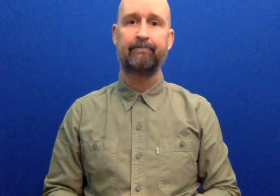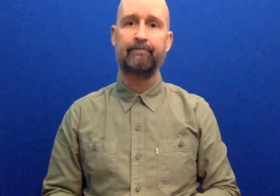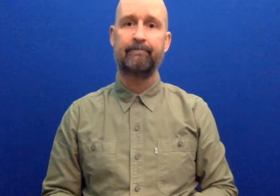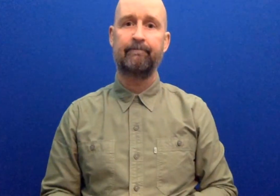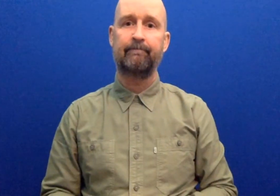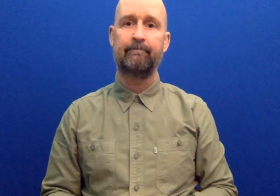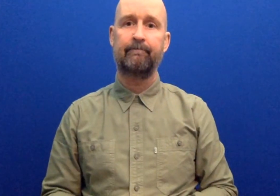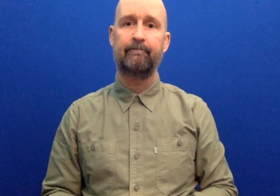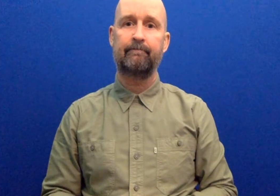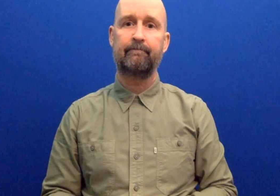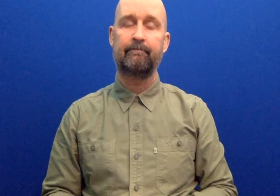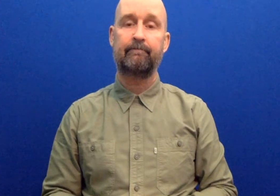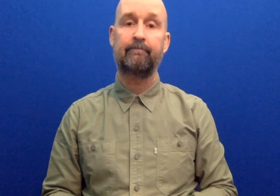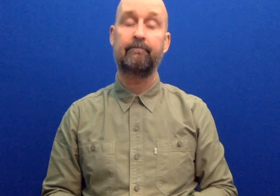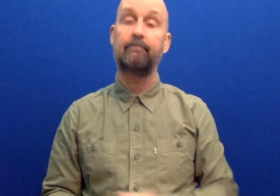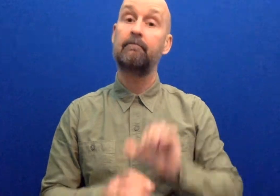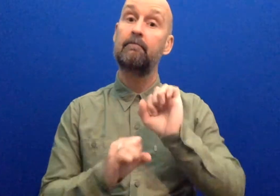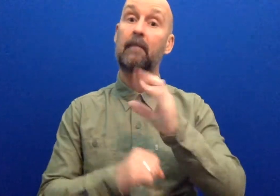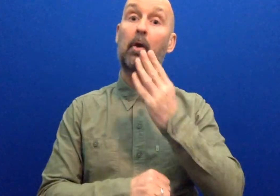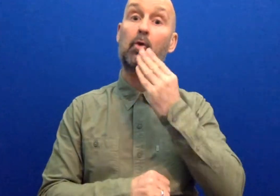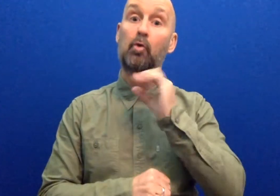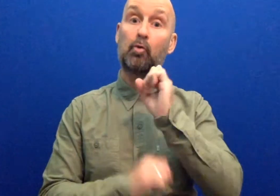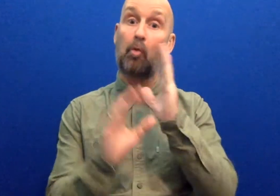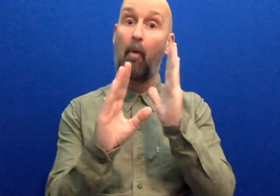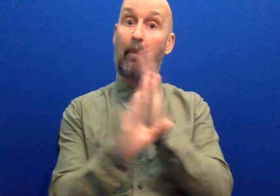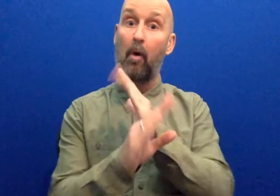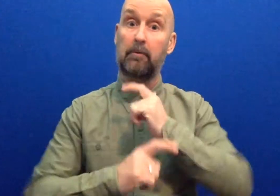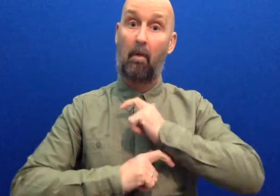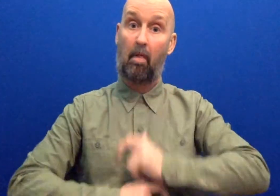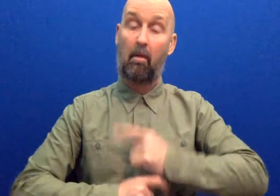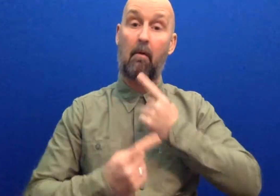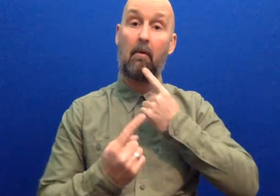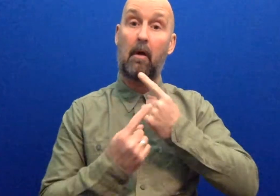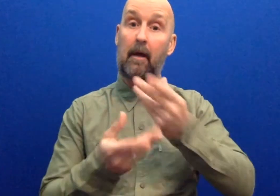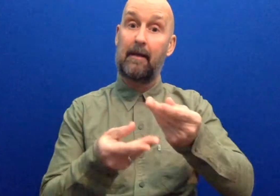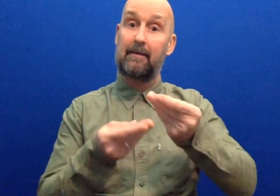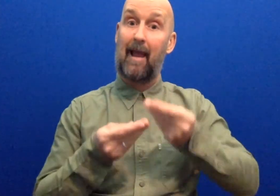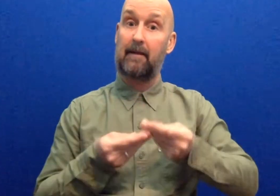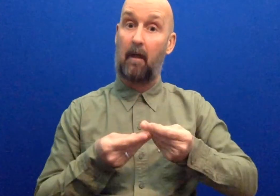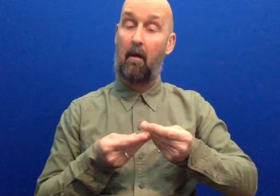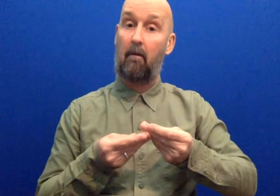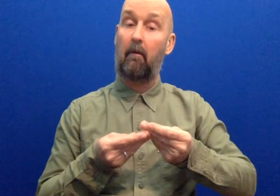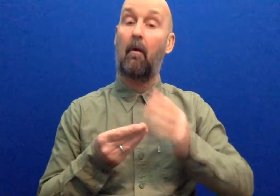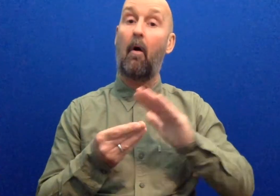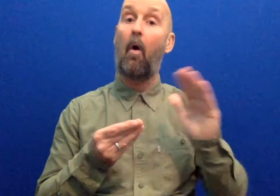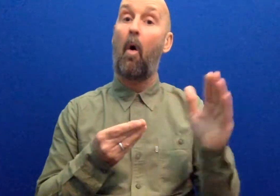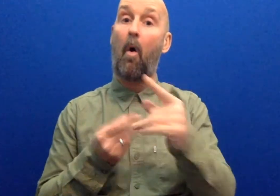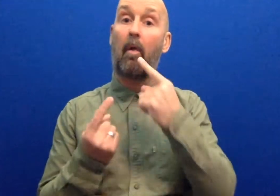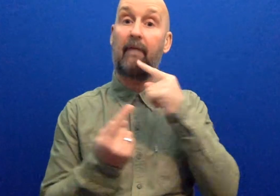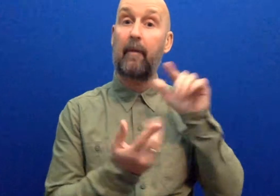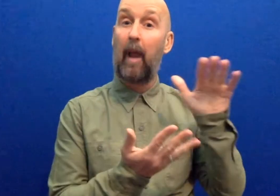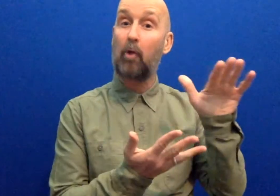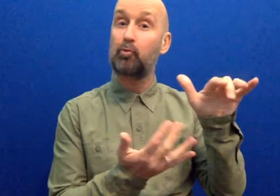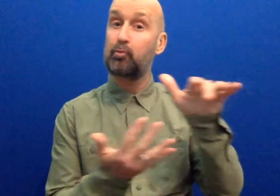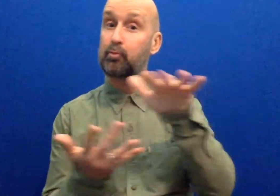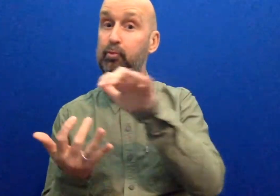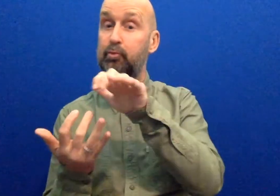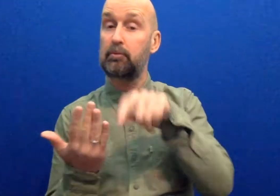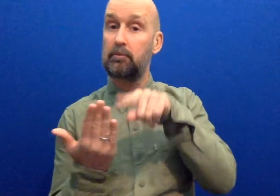Using your personal data. All of the information we collect is processed in